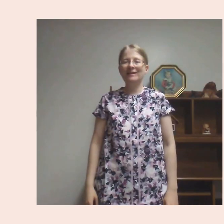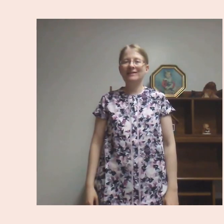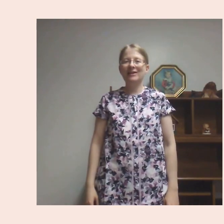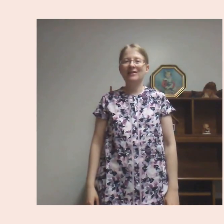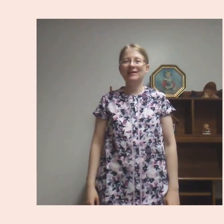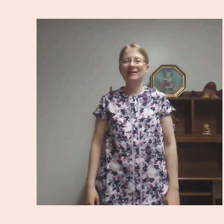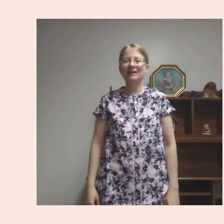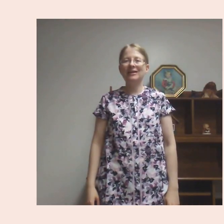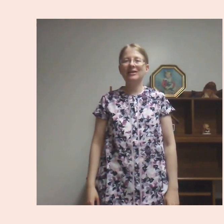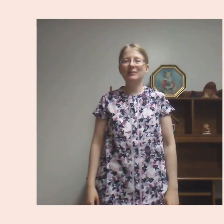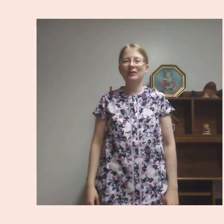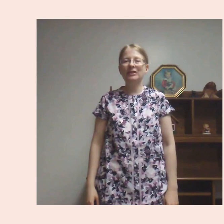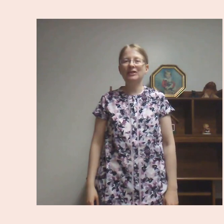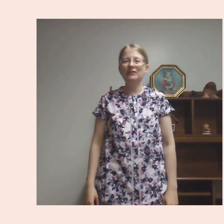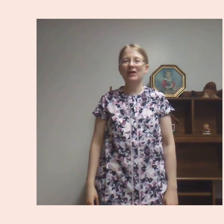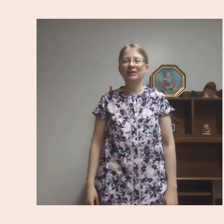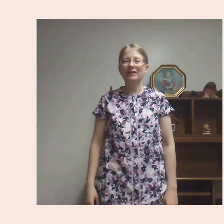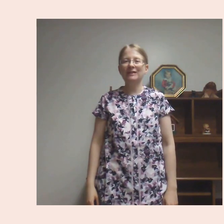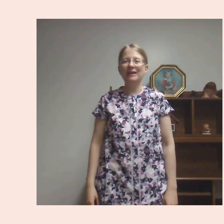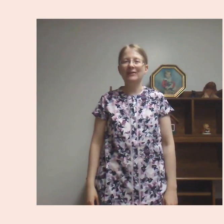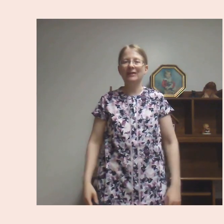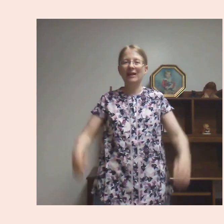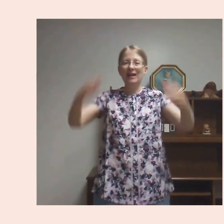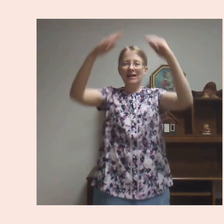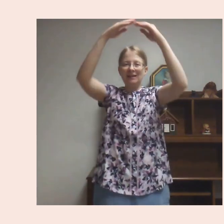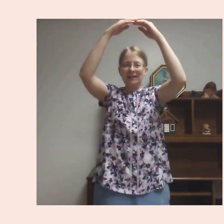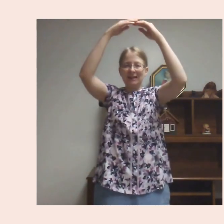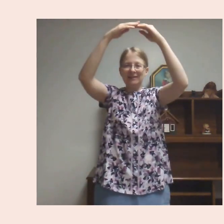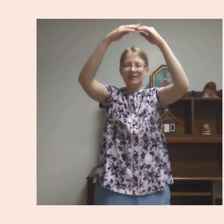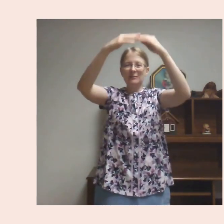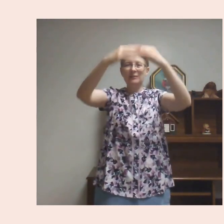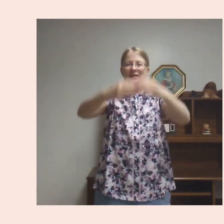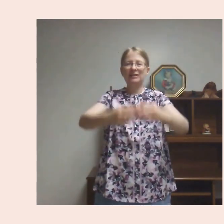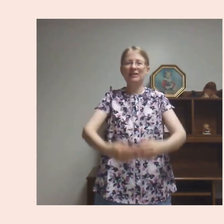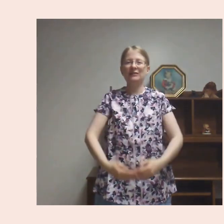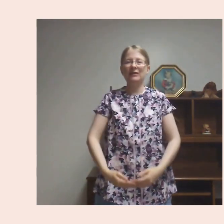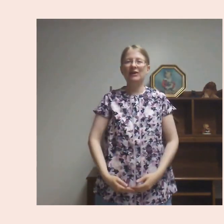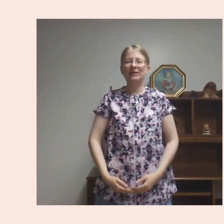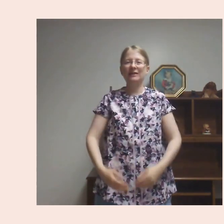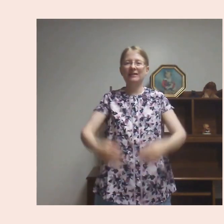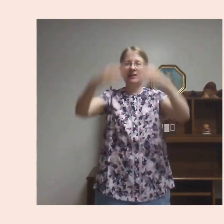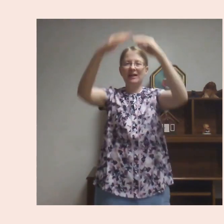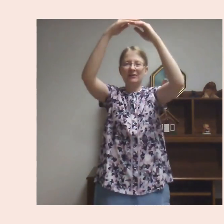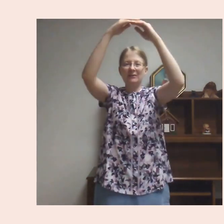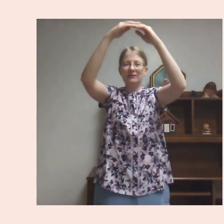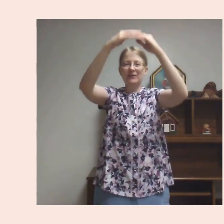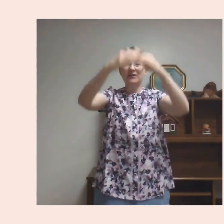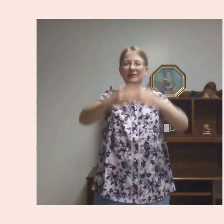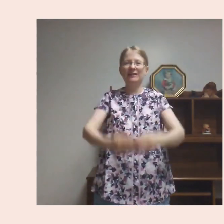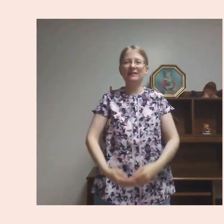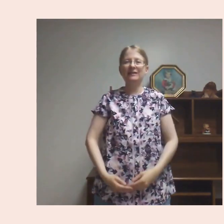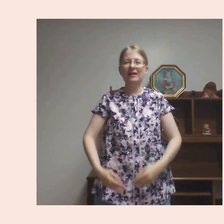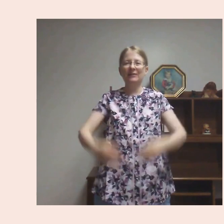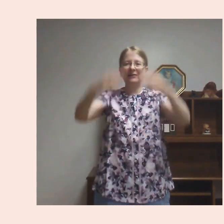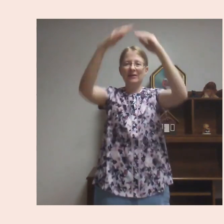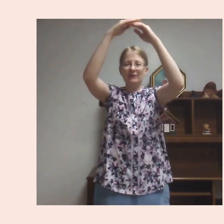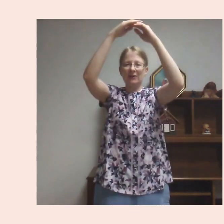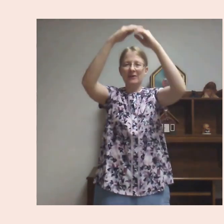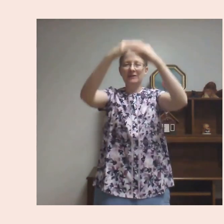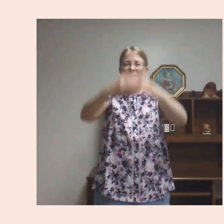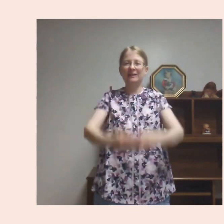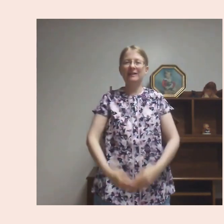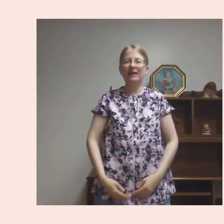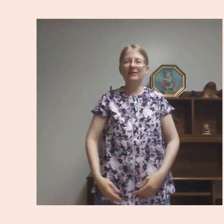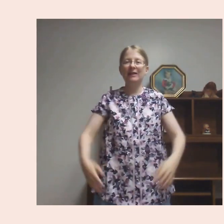Let's try the song London Bridge is Falling Down. London Bridge is falling down, falling down,